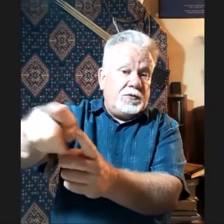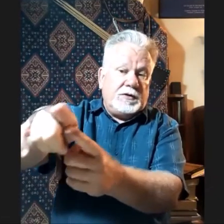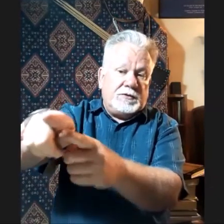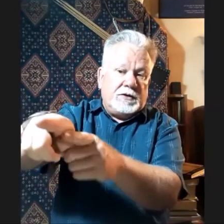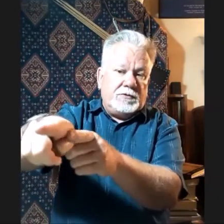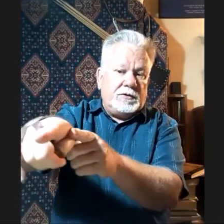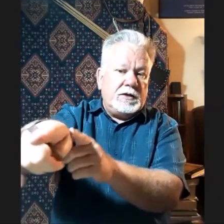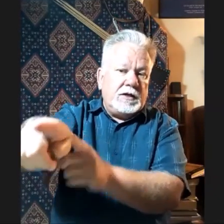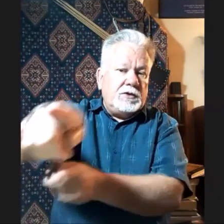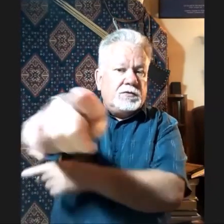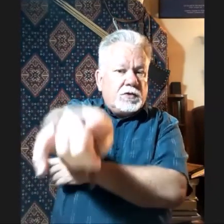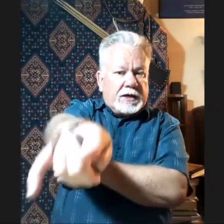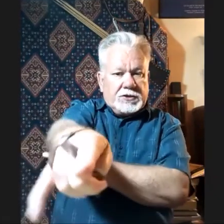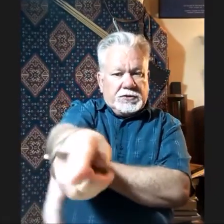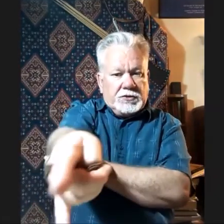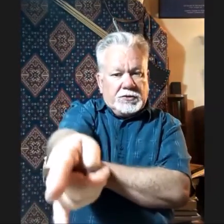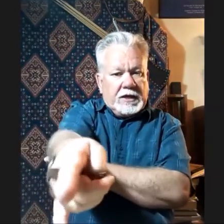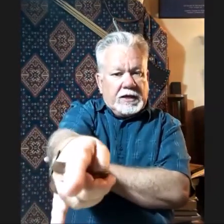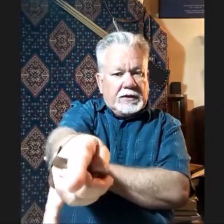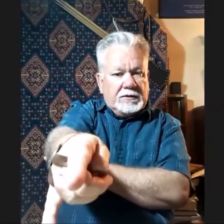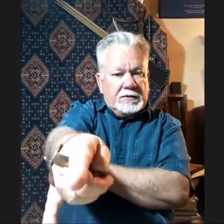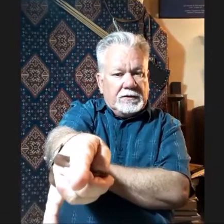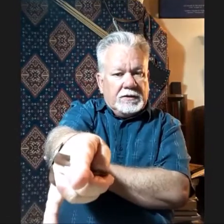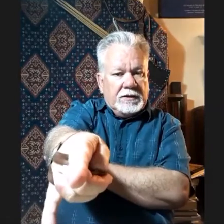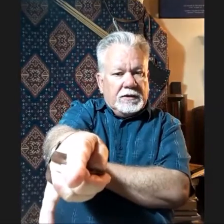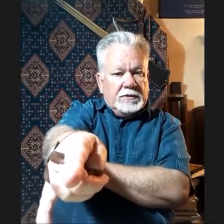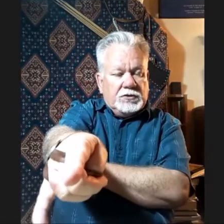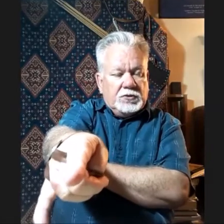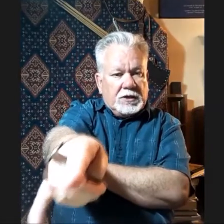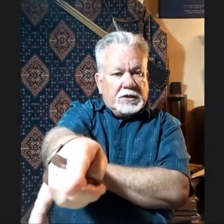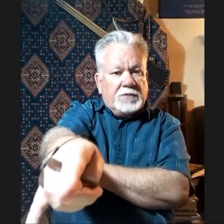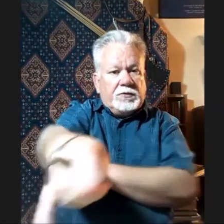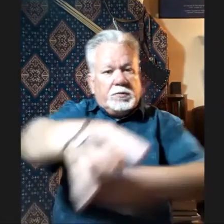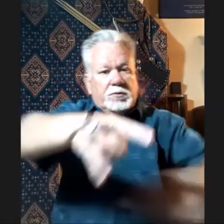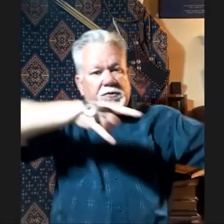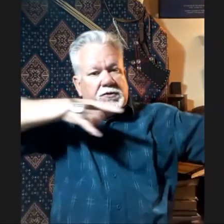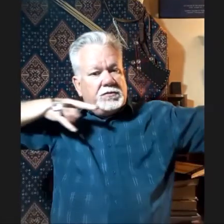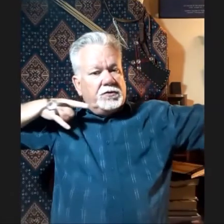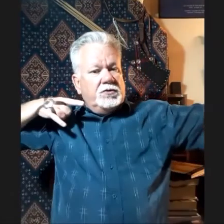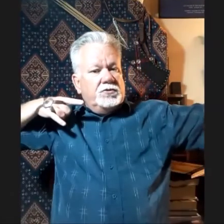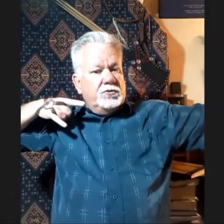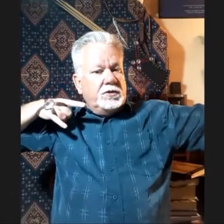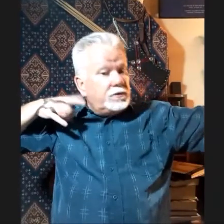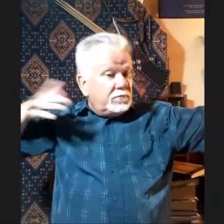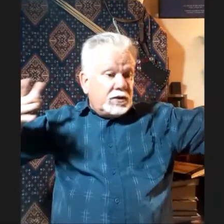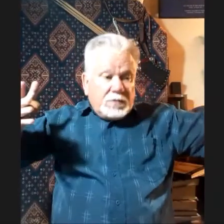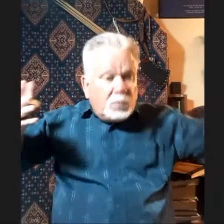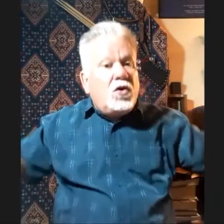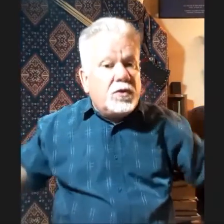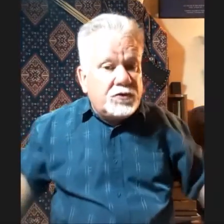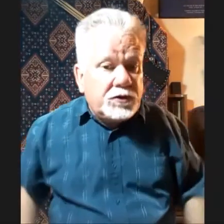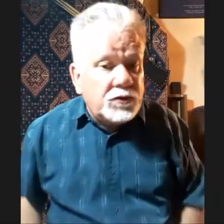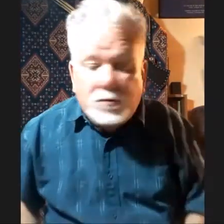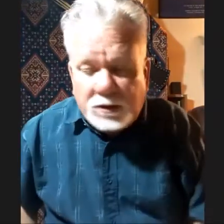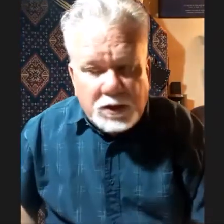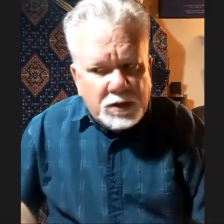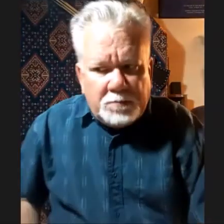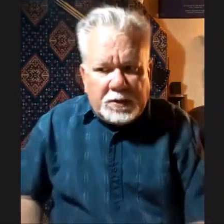fingers over it, you've got to actually turn the hand to an uncomfortable position for the draw. It works, you can do it. But